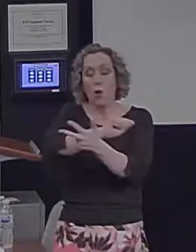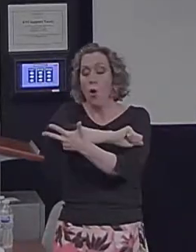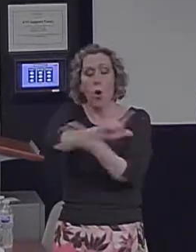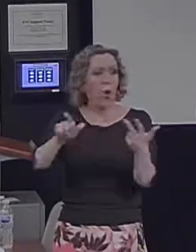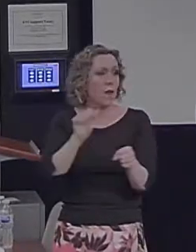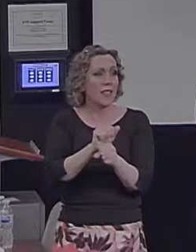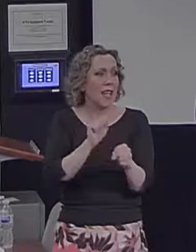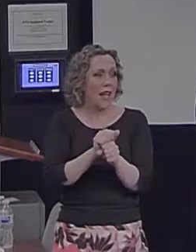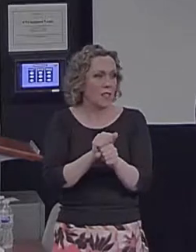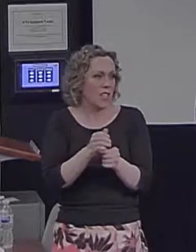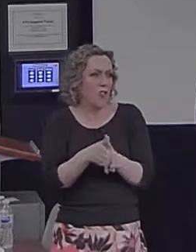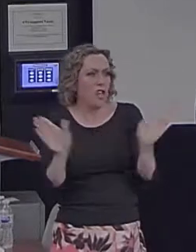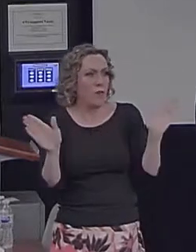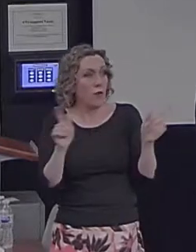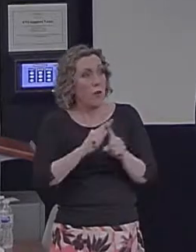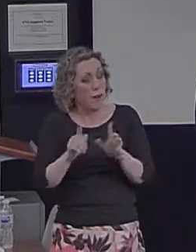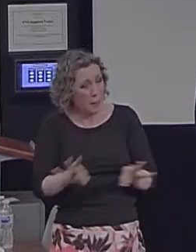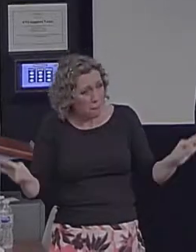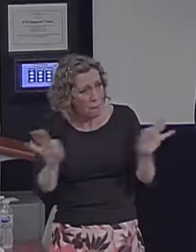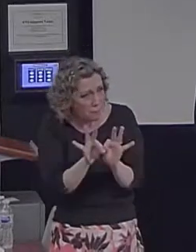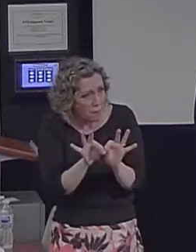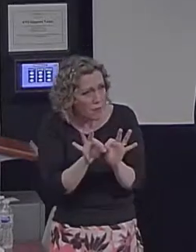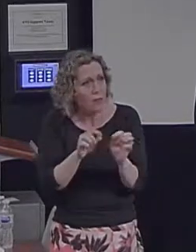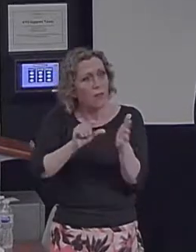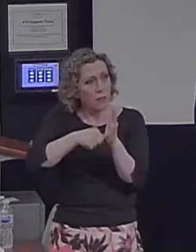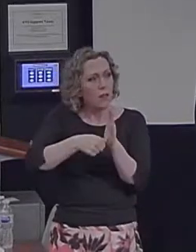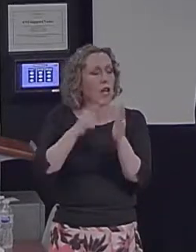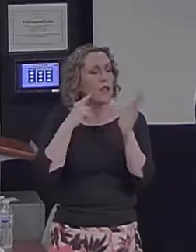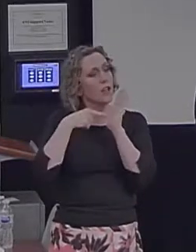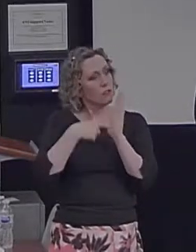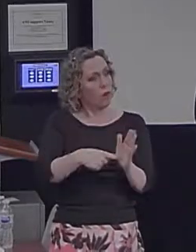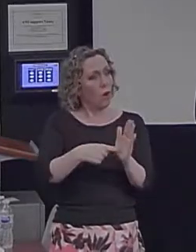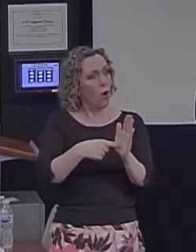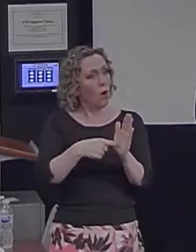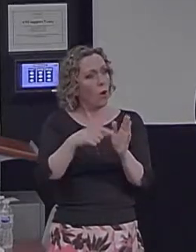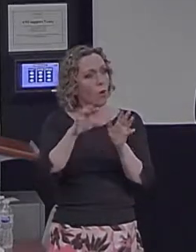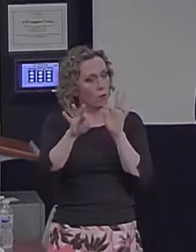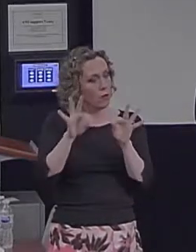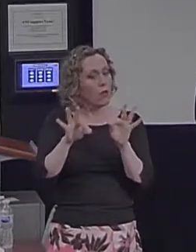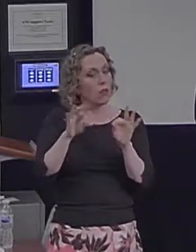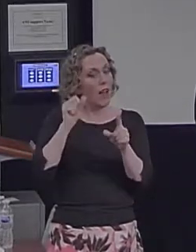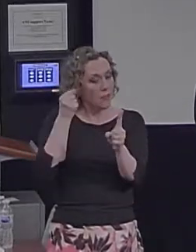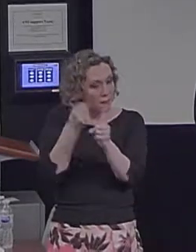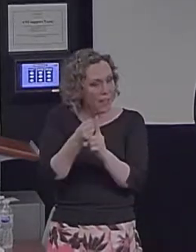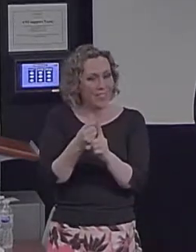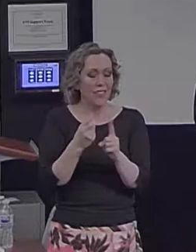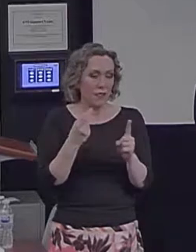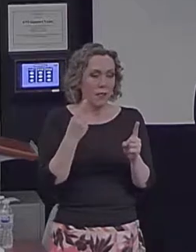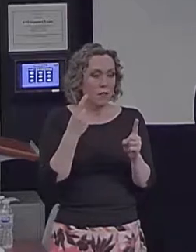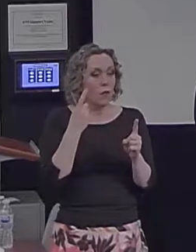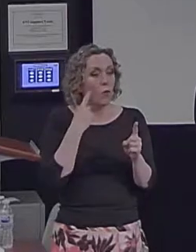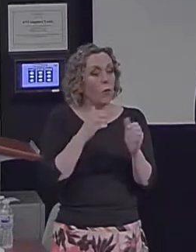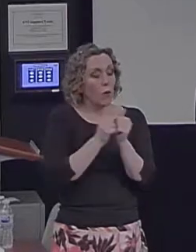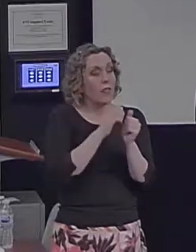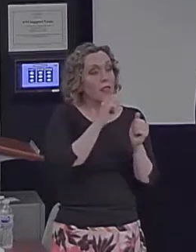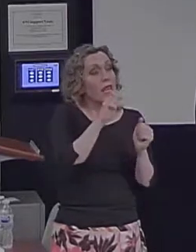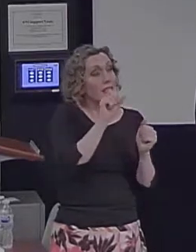But critically, they too show selective effects of just having had the episodic specificity induction on